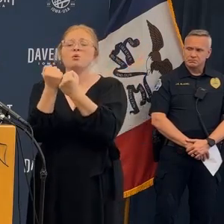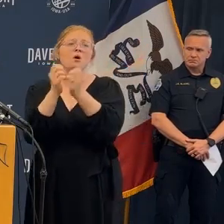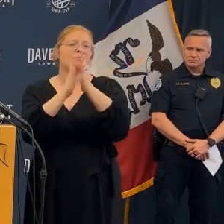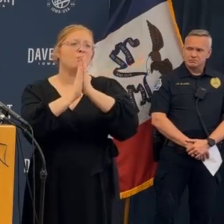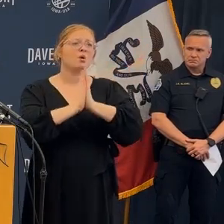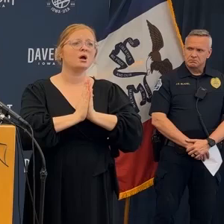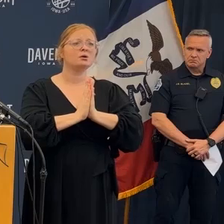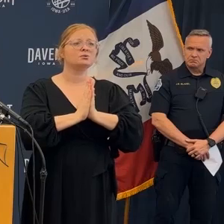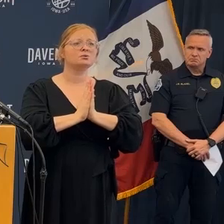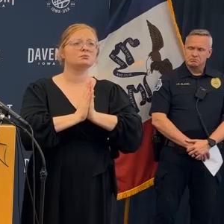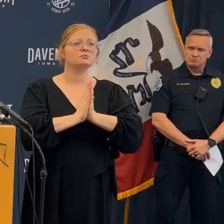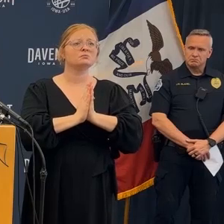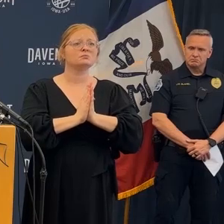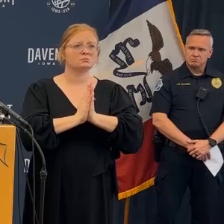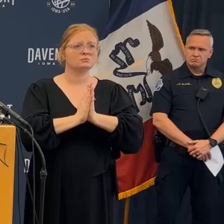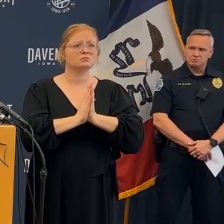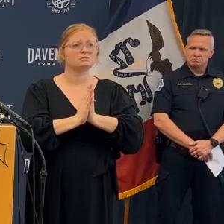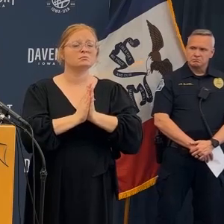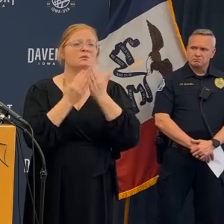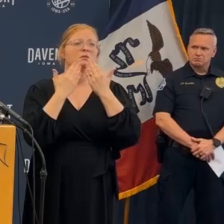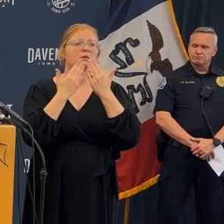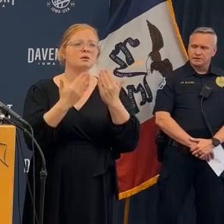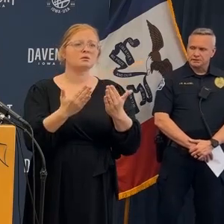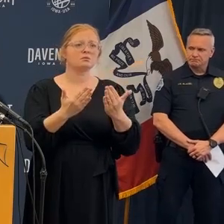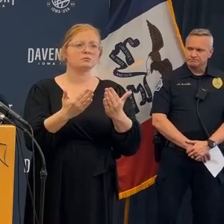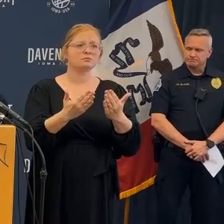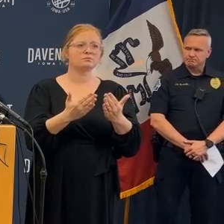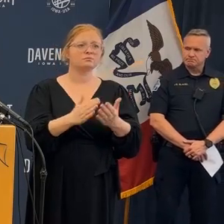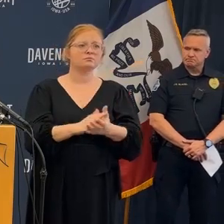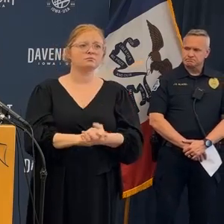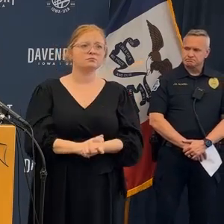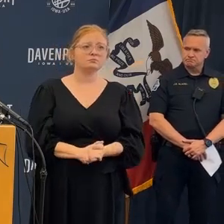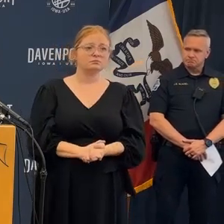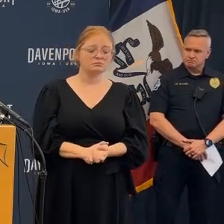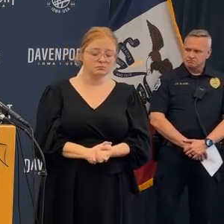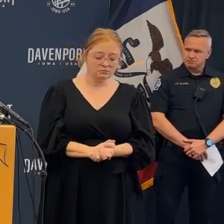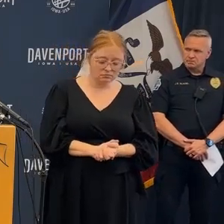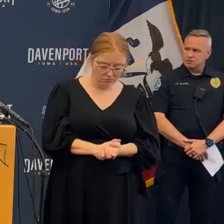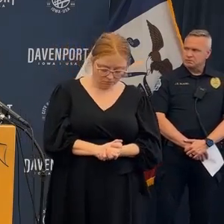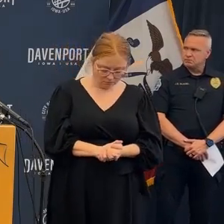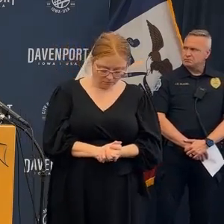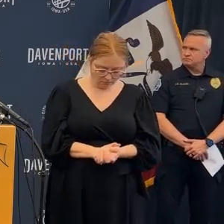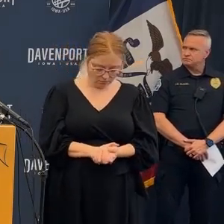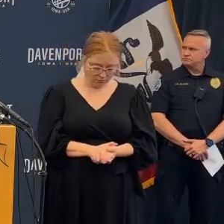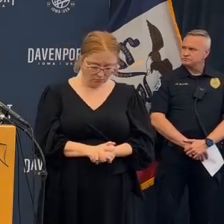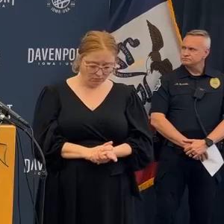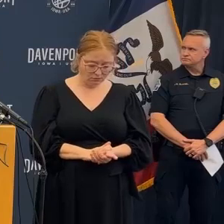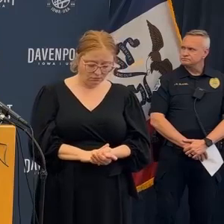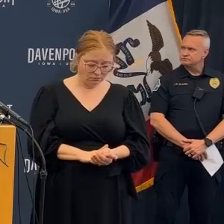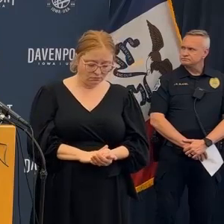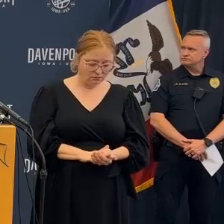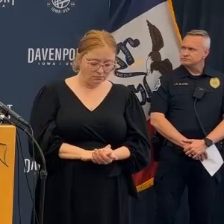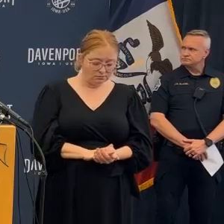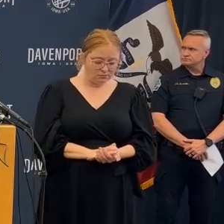proceed in giving, proceed in hope and support and prayers, and that's what we need. Thank you.